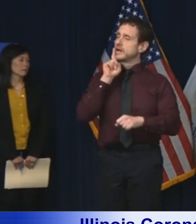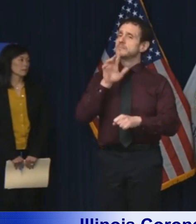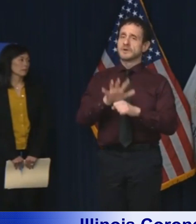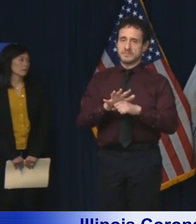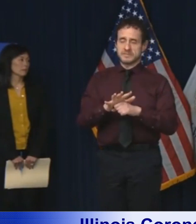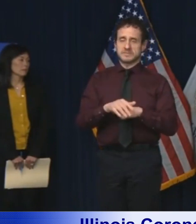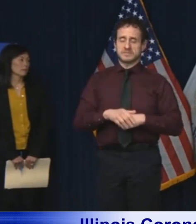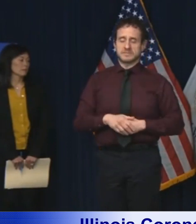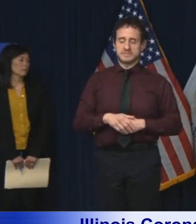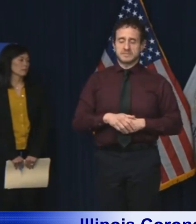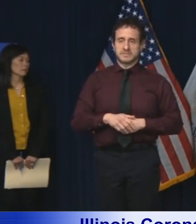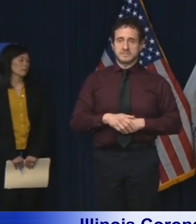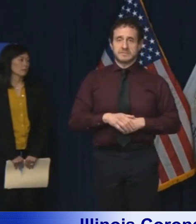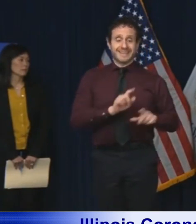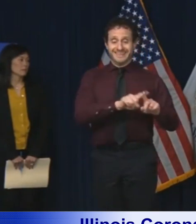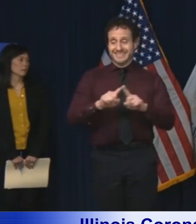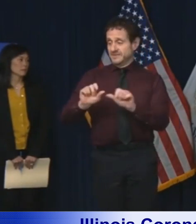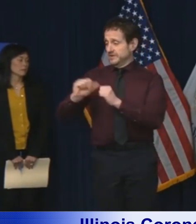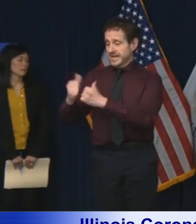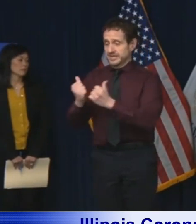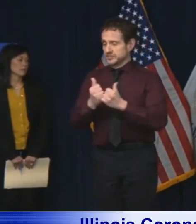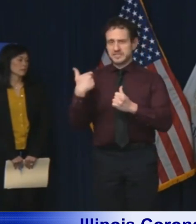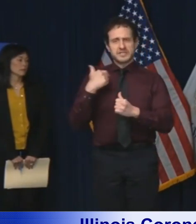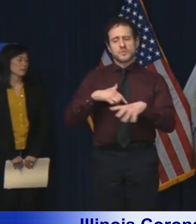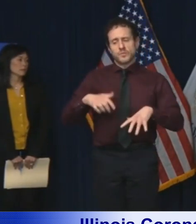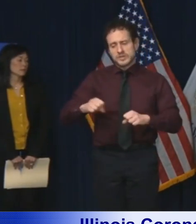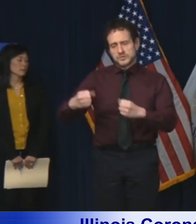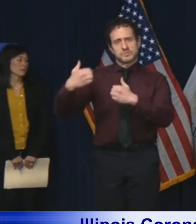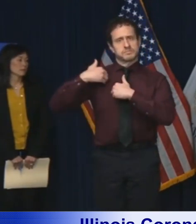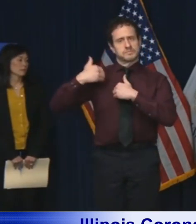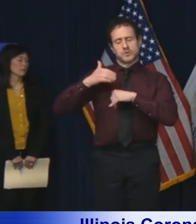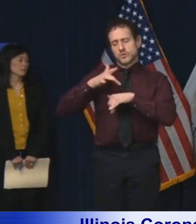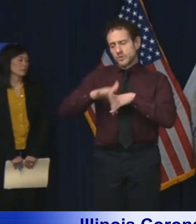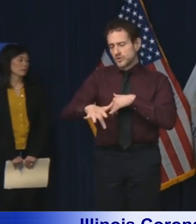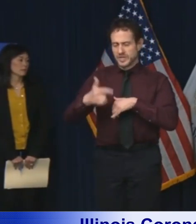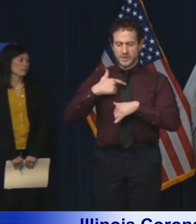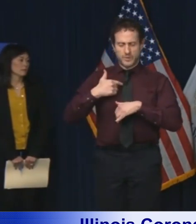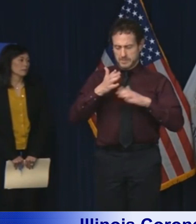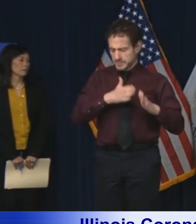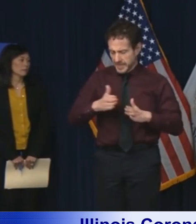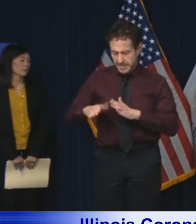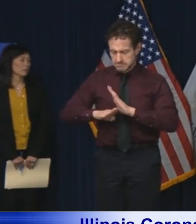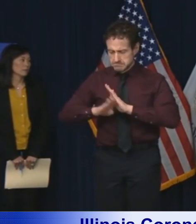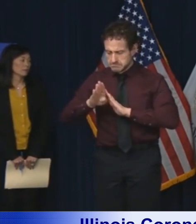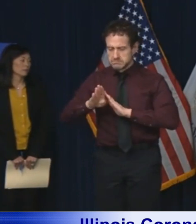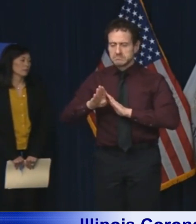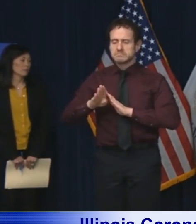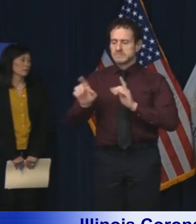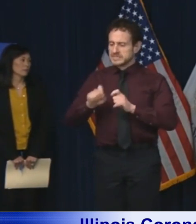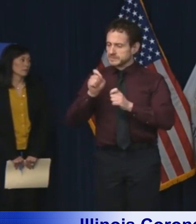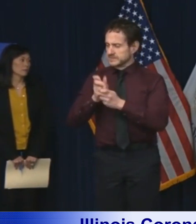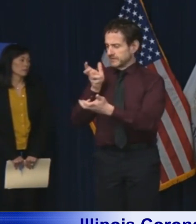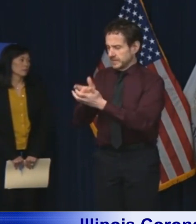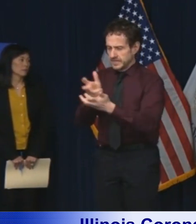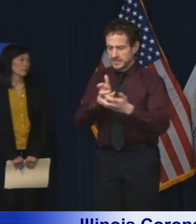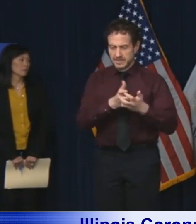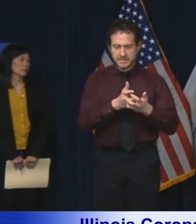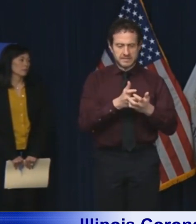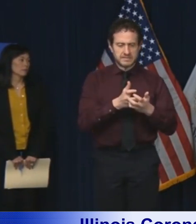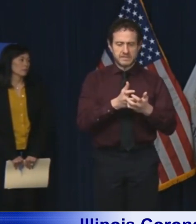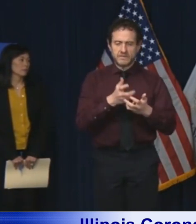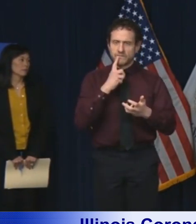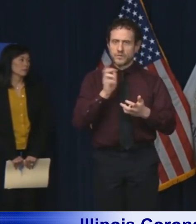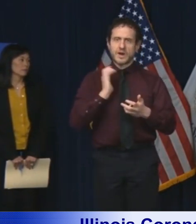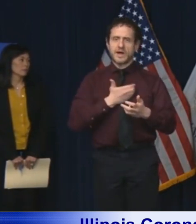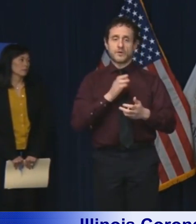Early action in all of our agencies helped to shape existing emergency plans specifically to the needs of our COVID-19